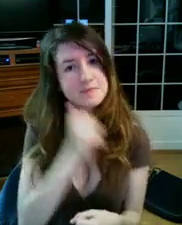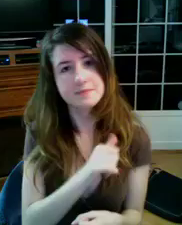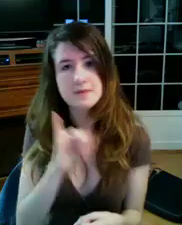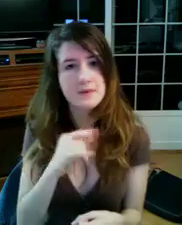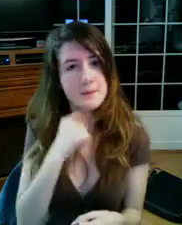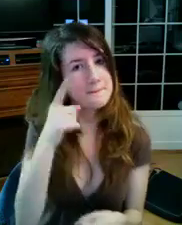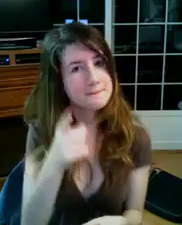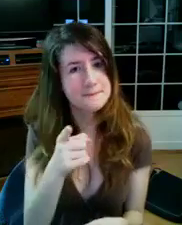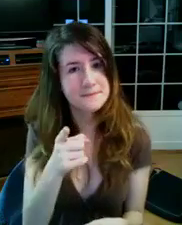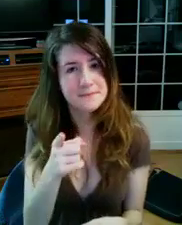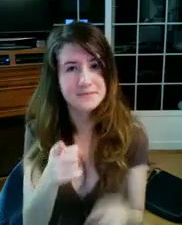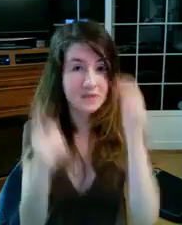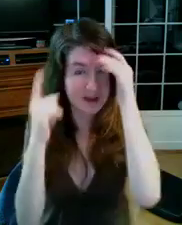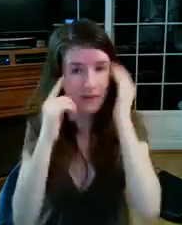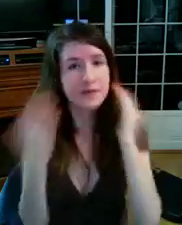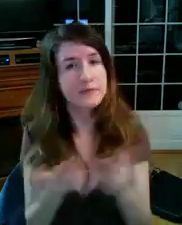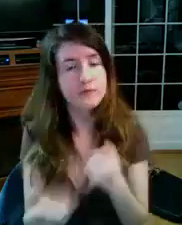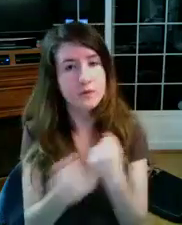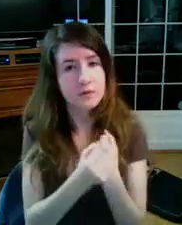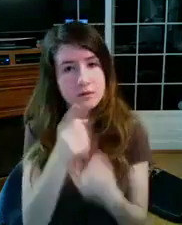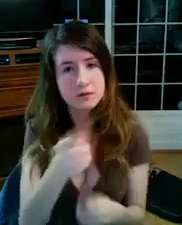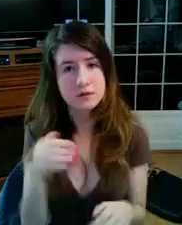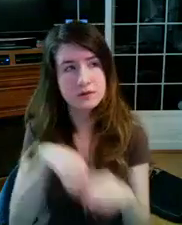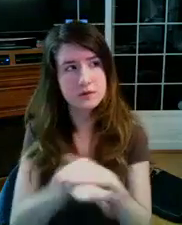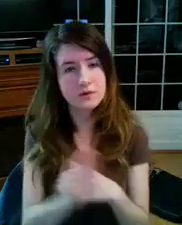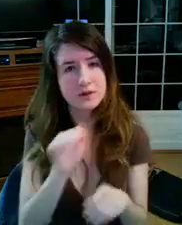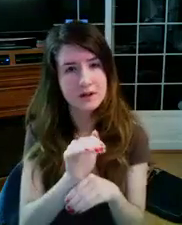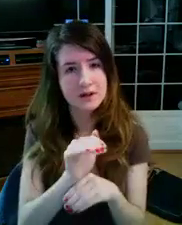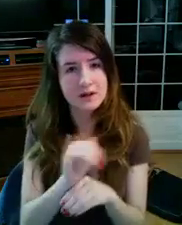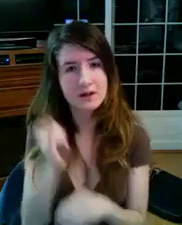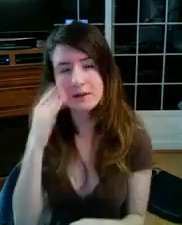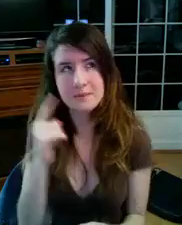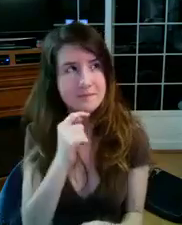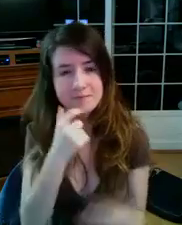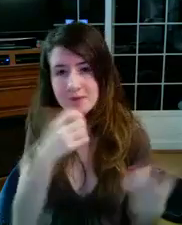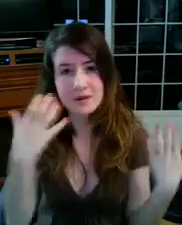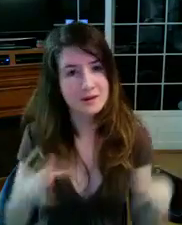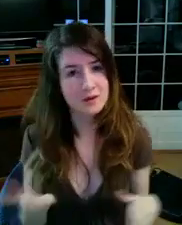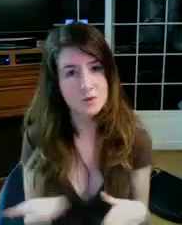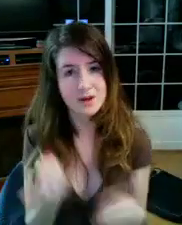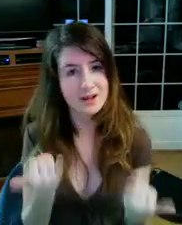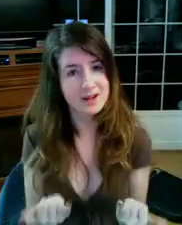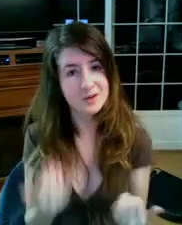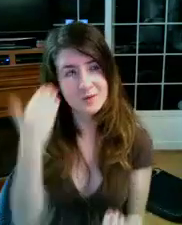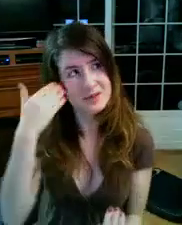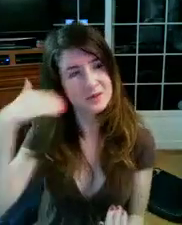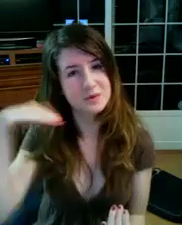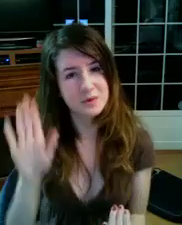up with the buck, little lady, I told ya, daddy said I'll hold ya through the night, I know mommy's not in here right now, but we don't